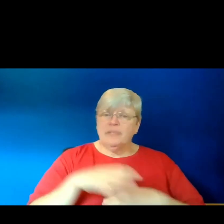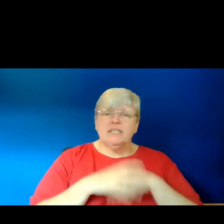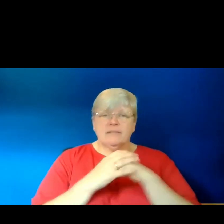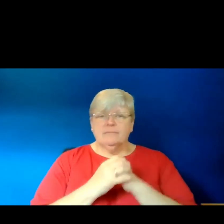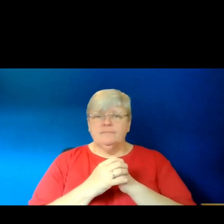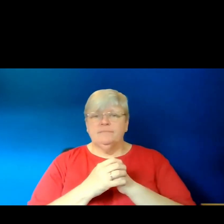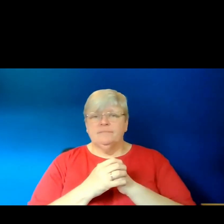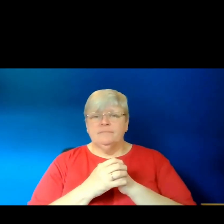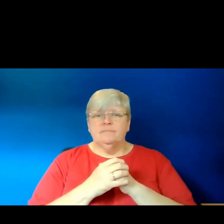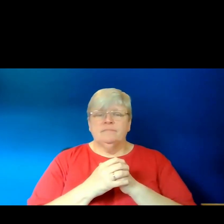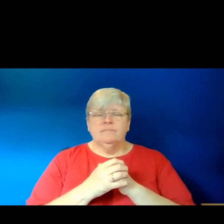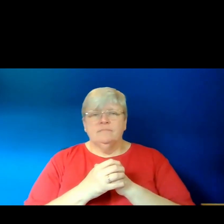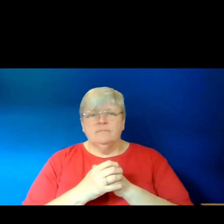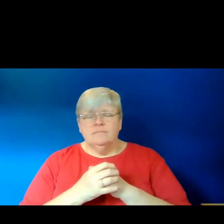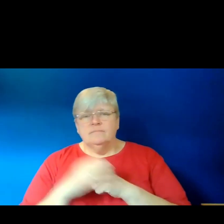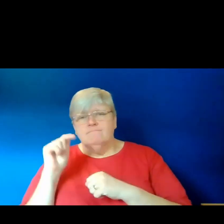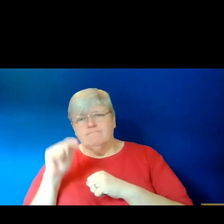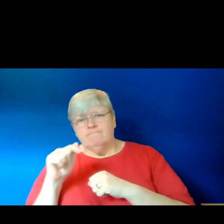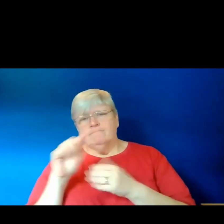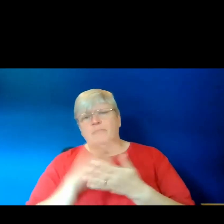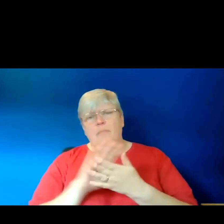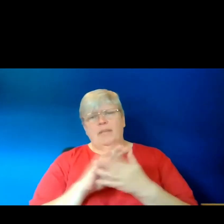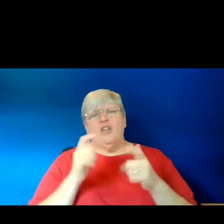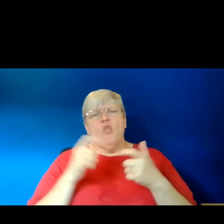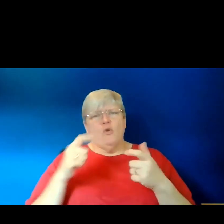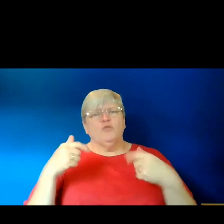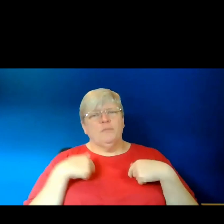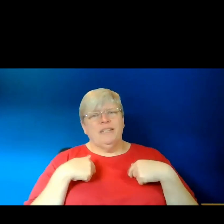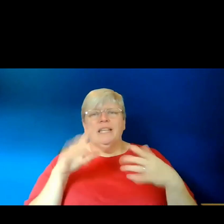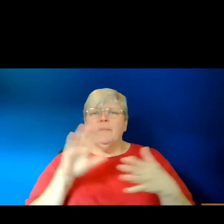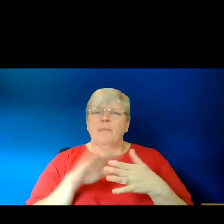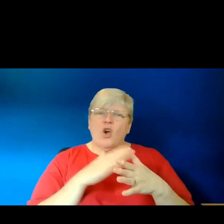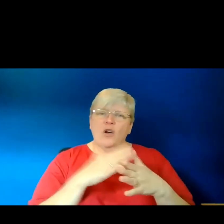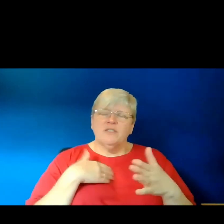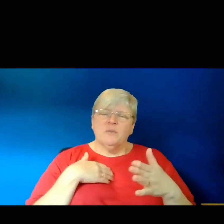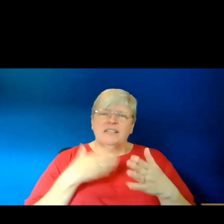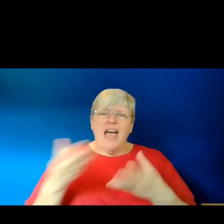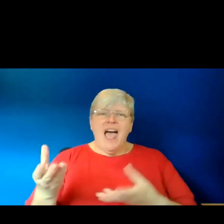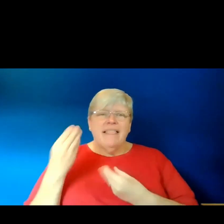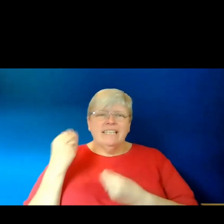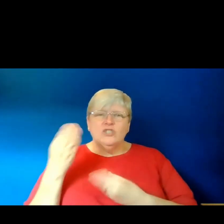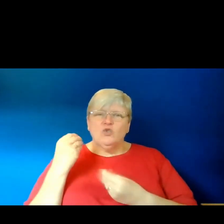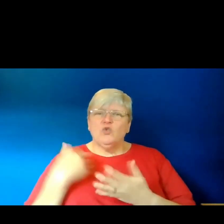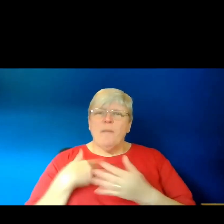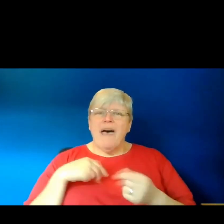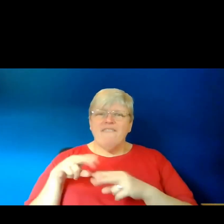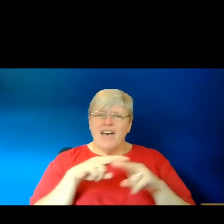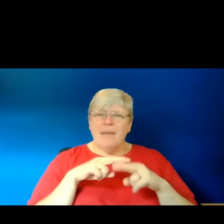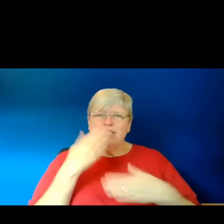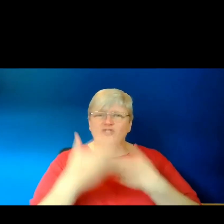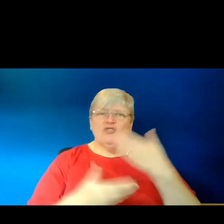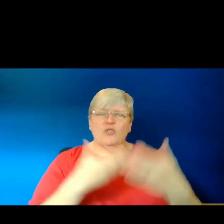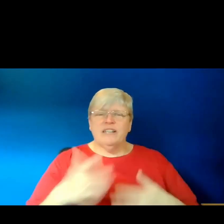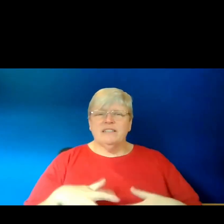So this practice in particular means a lot to me, because when I listen to my family stories, I often find